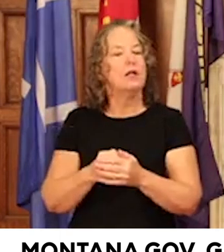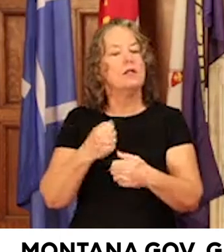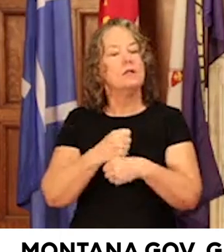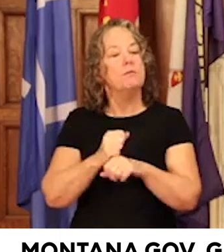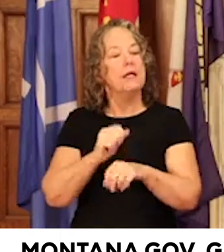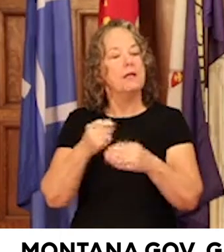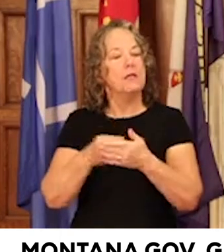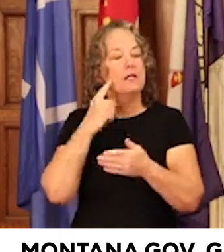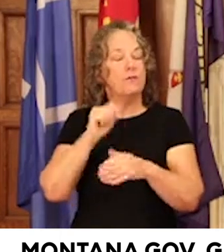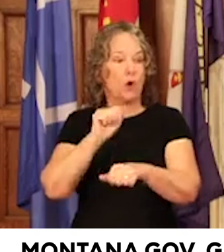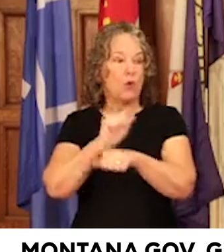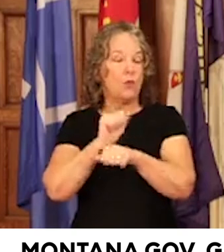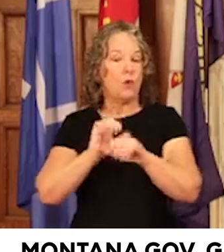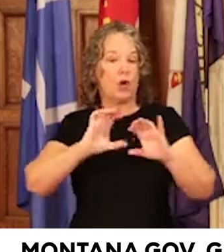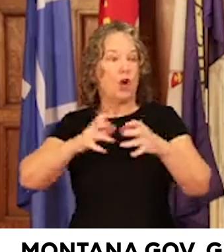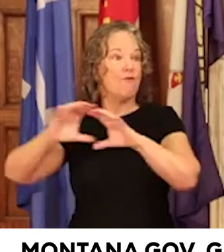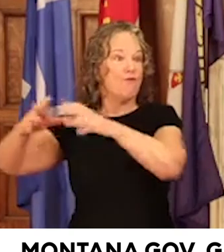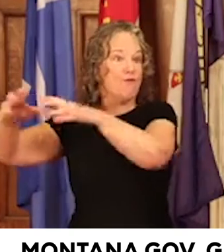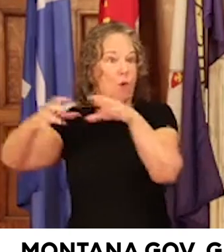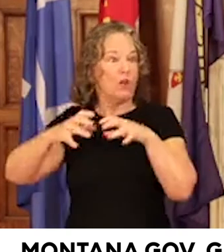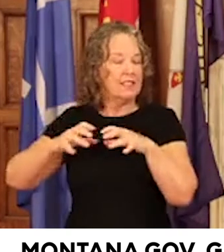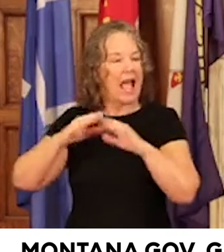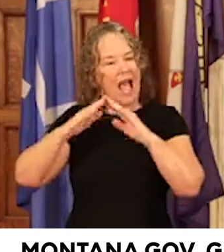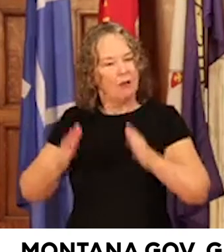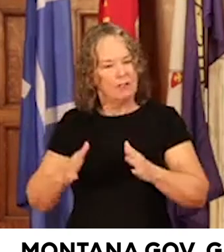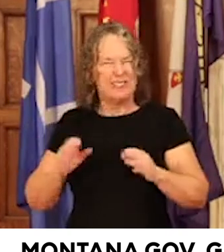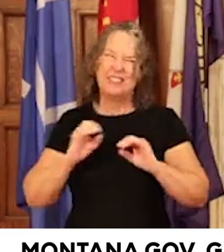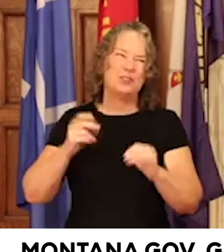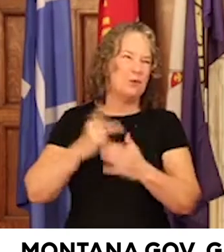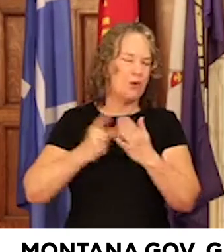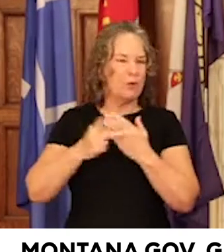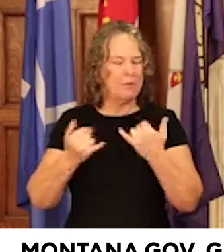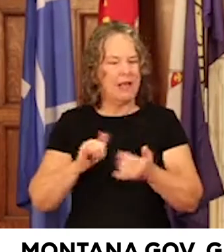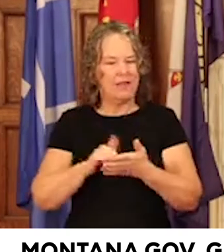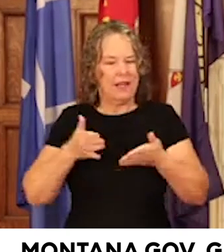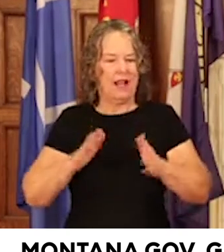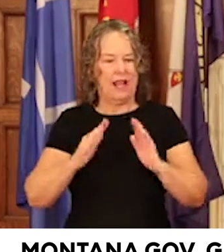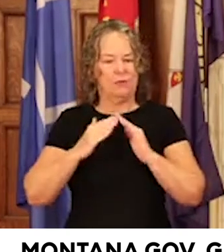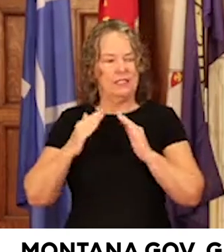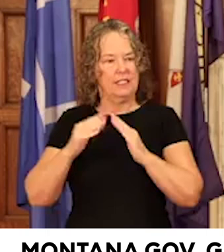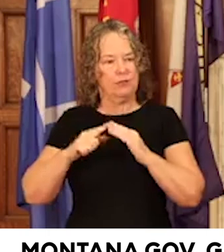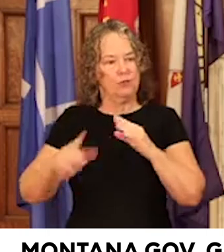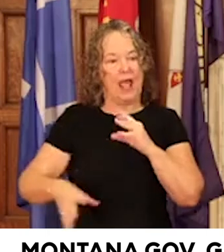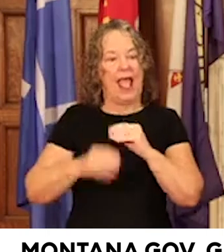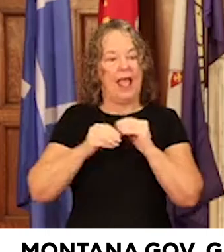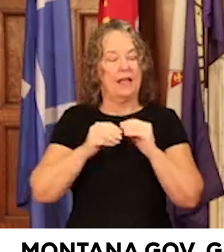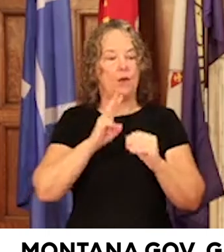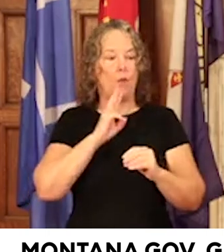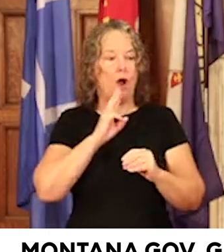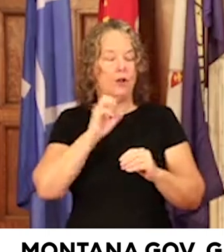housing through, because there are no programs in the state right now that allow municipalities to put in water and sewer for new